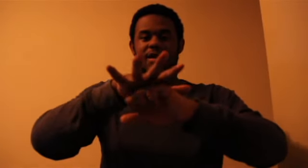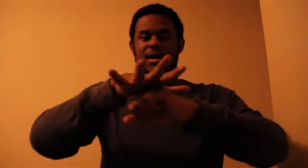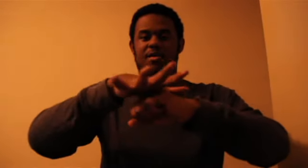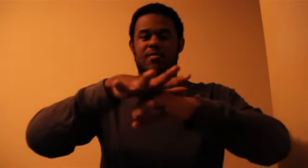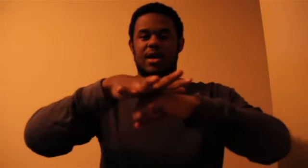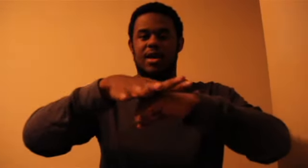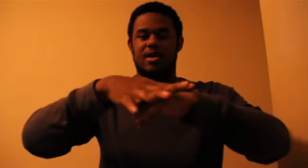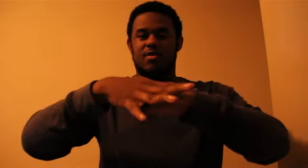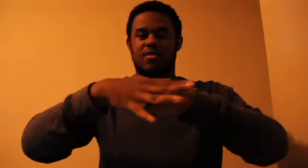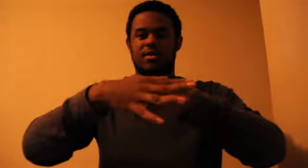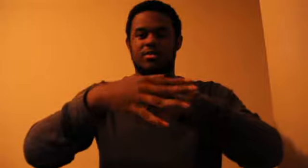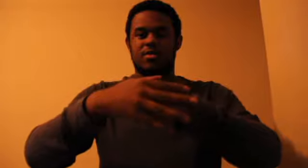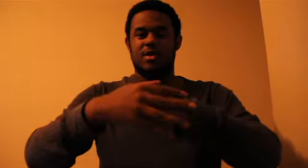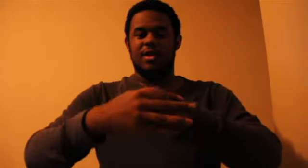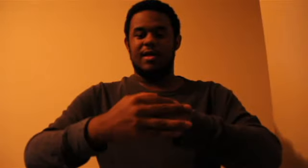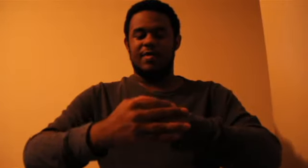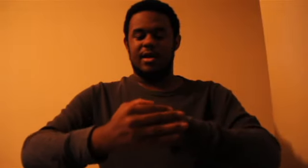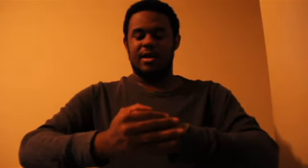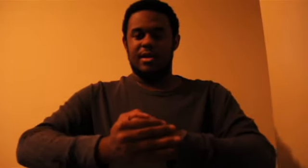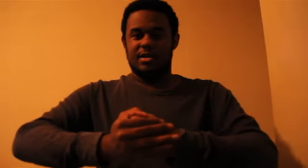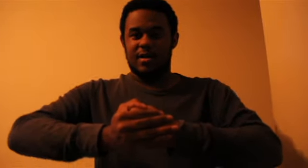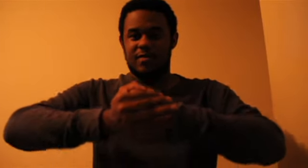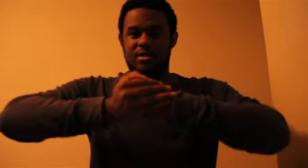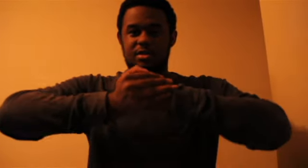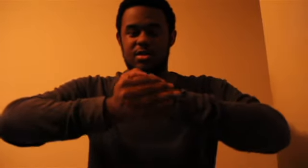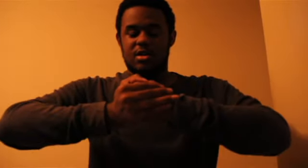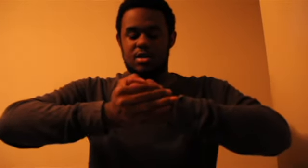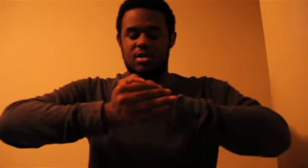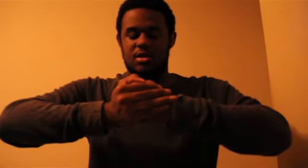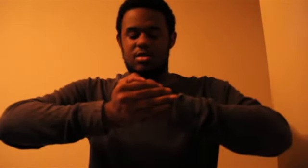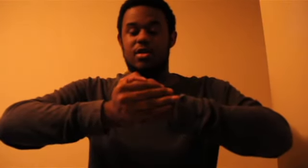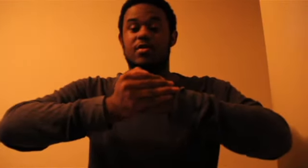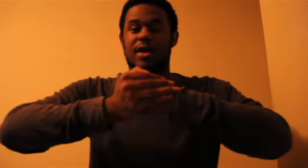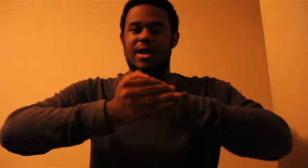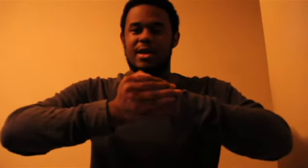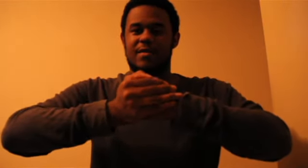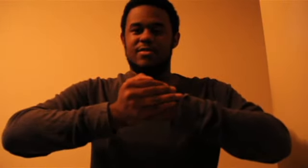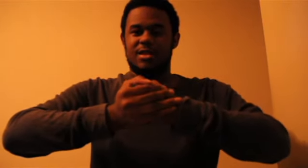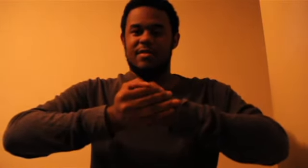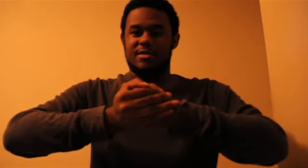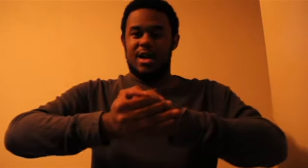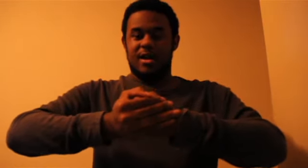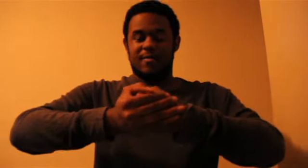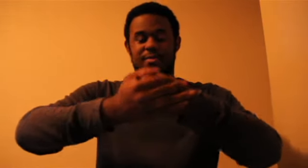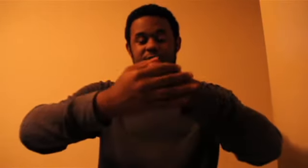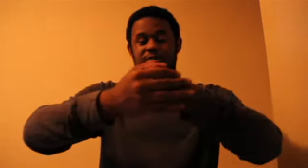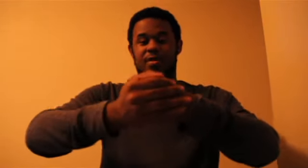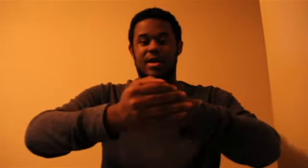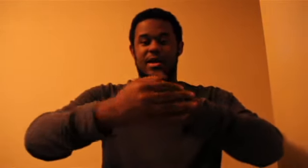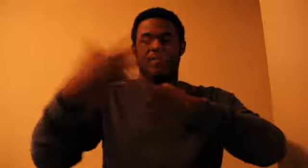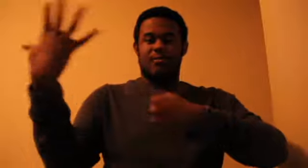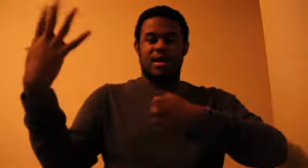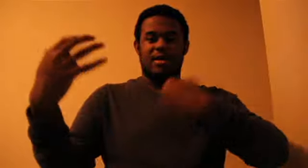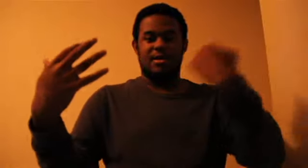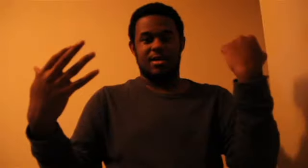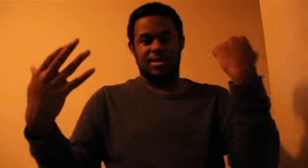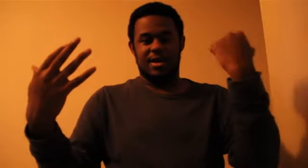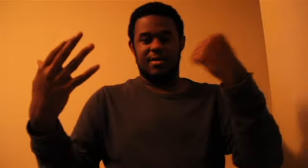hand right hand over to where your left hand covers no your right hand covers your left side it's right right left